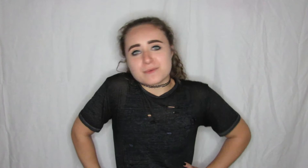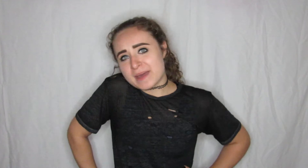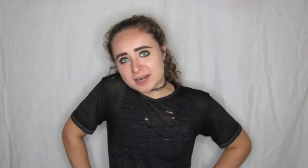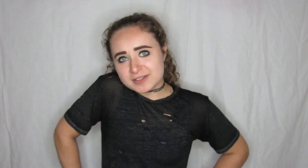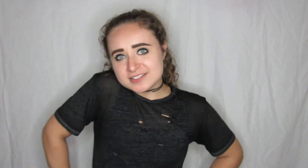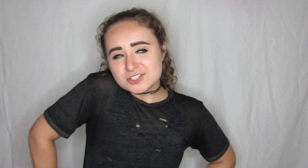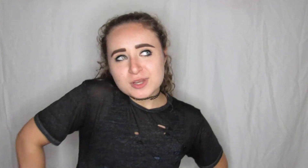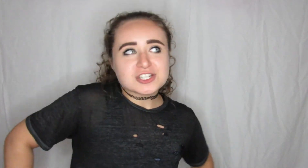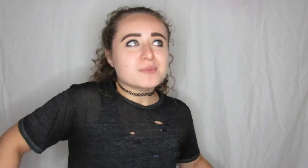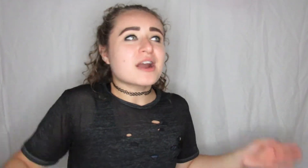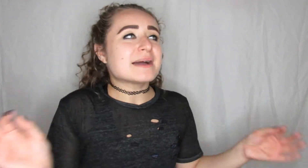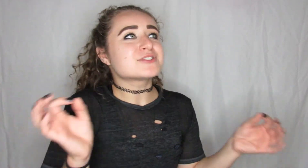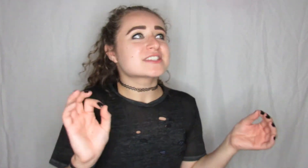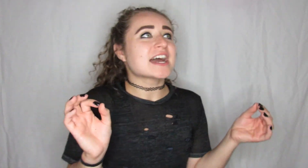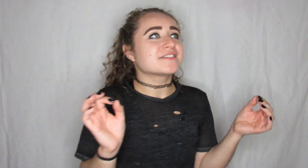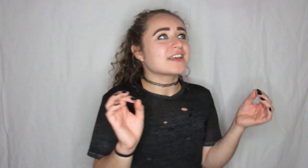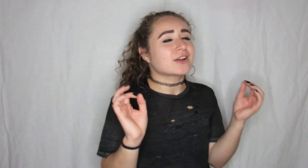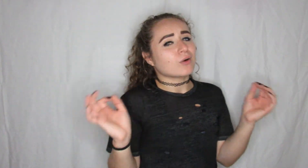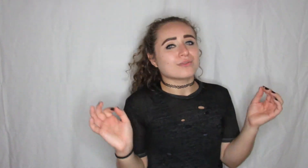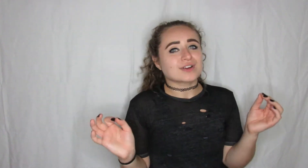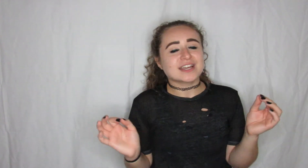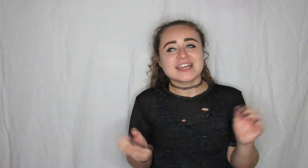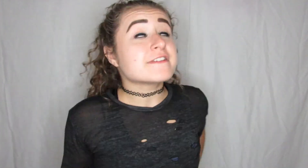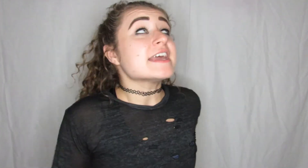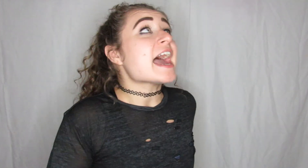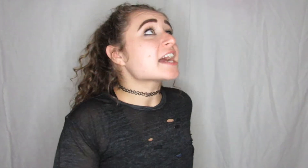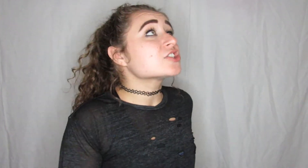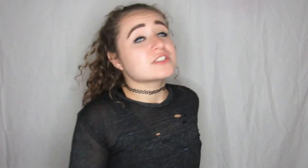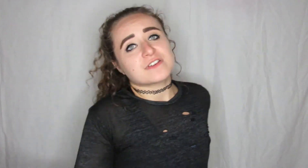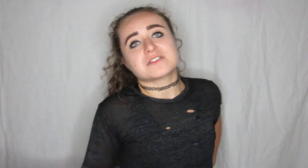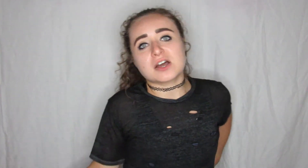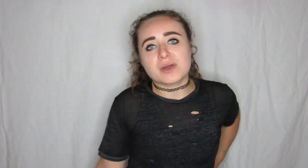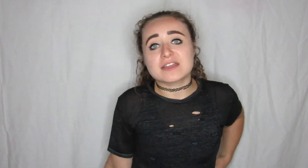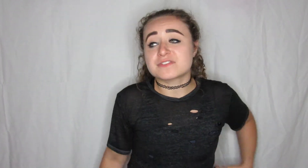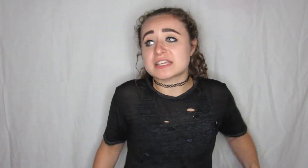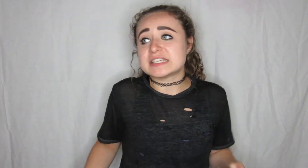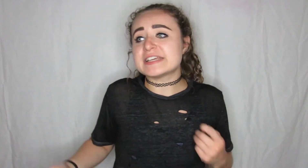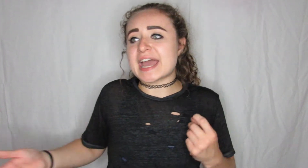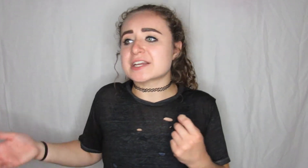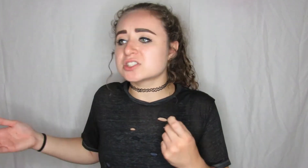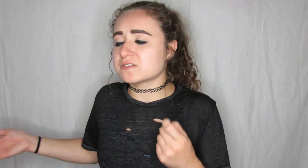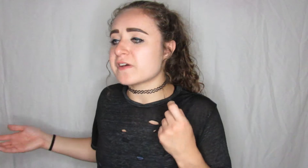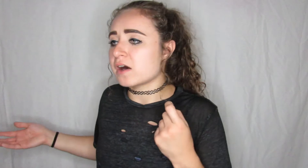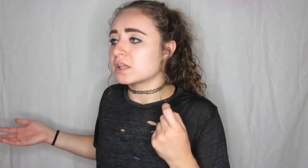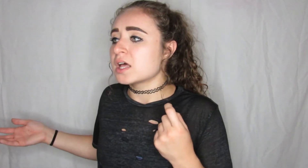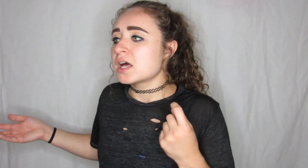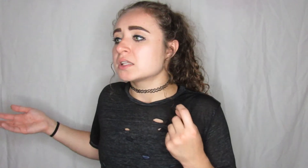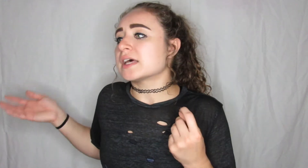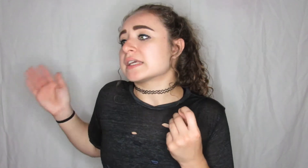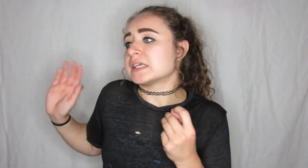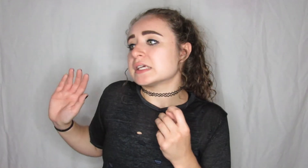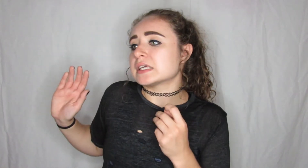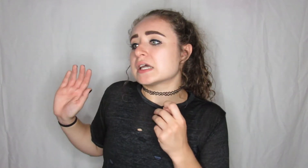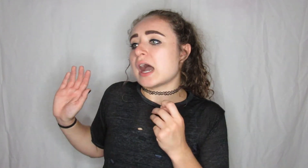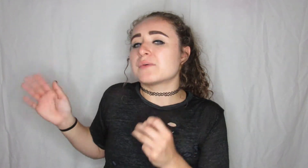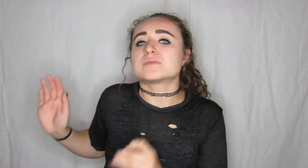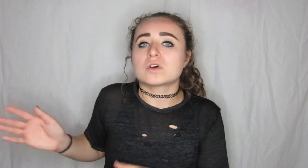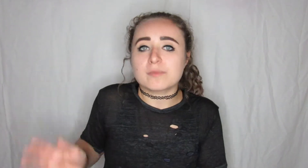even mad about the situation anymore I'm just kind of like over it he actually felt that way it's like he actually felt like I was more of a